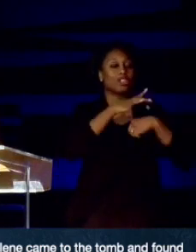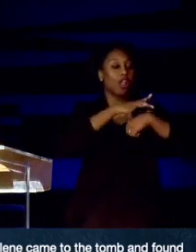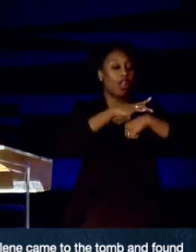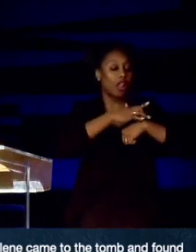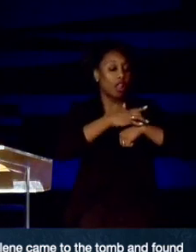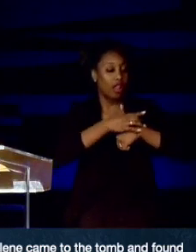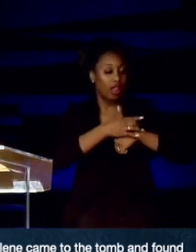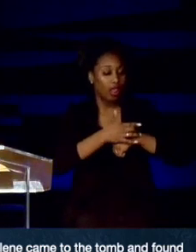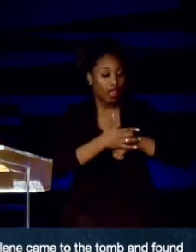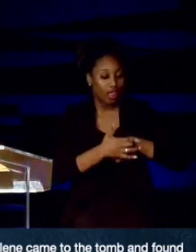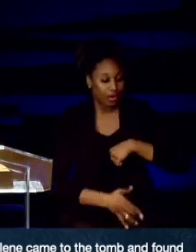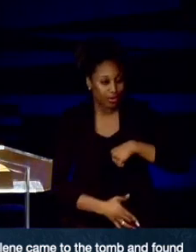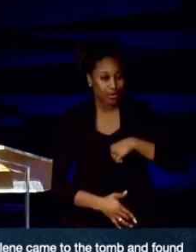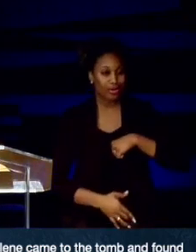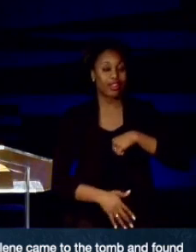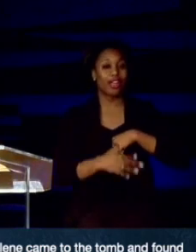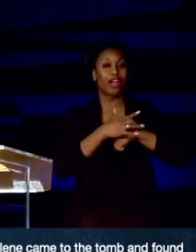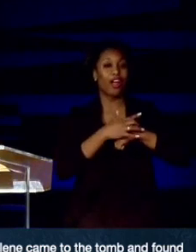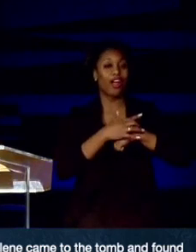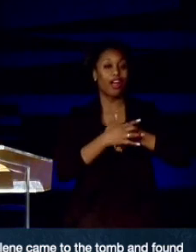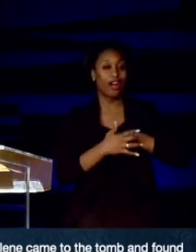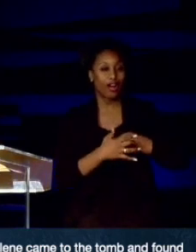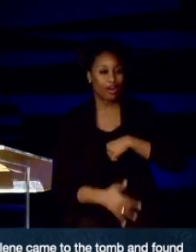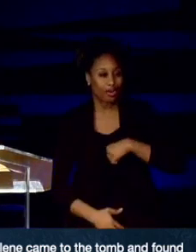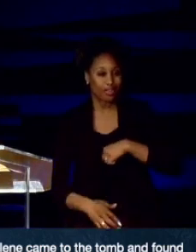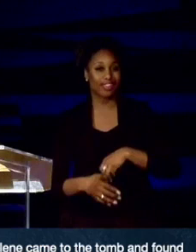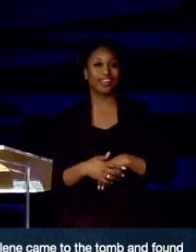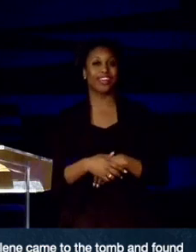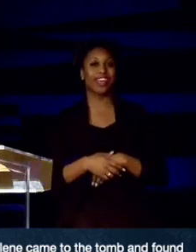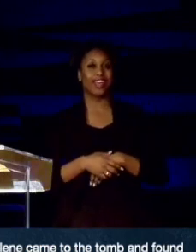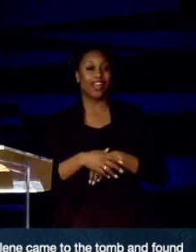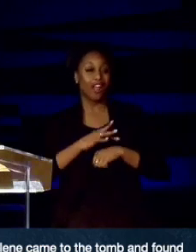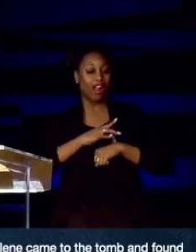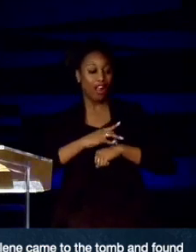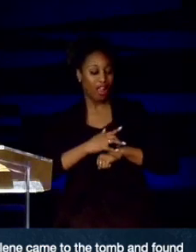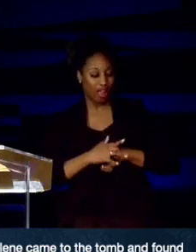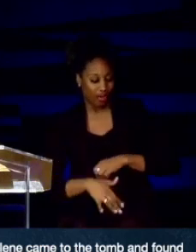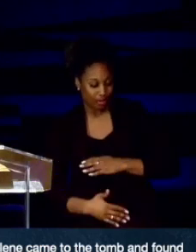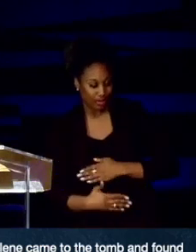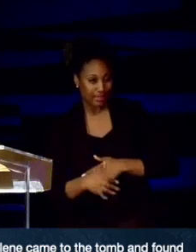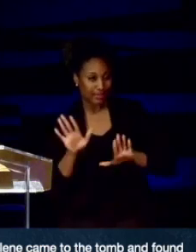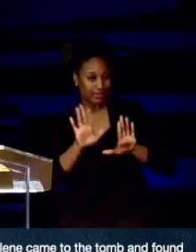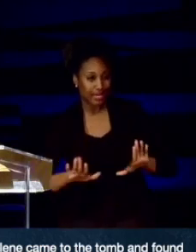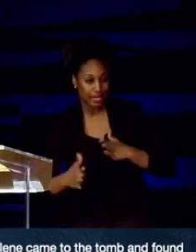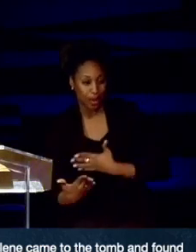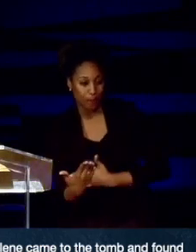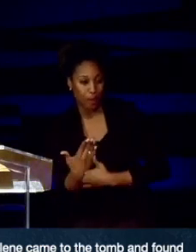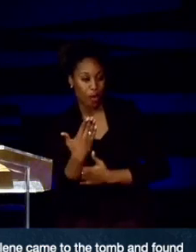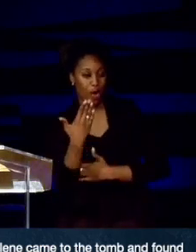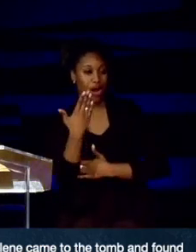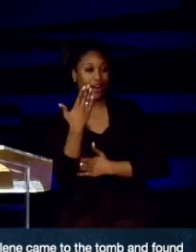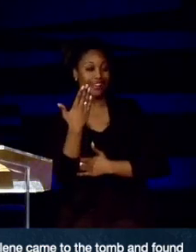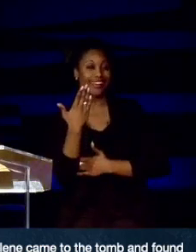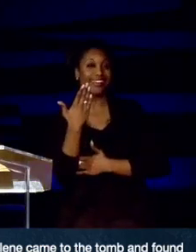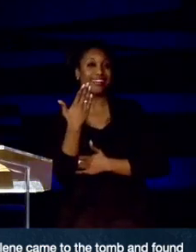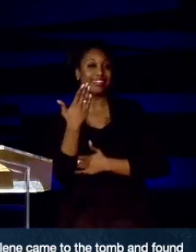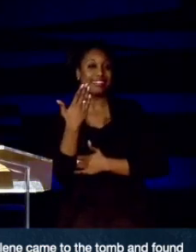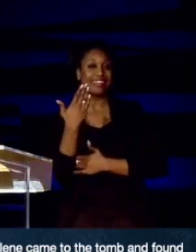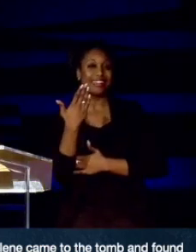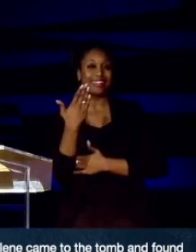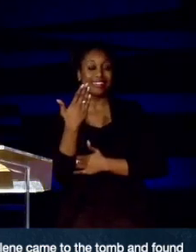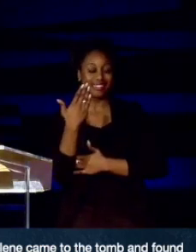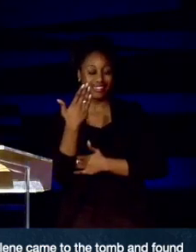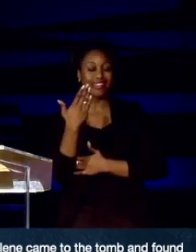That's why the old preacher would say early. On Sunday morning, while it was still